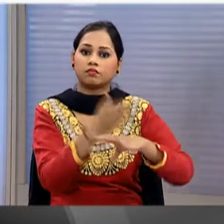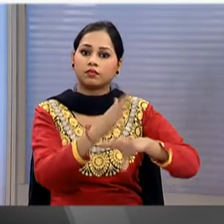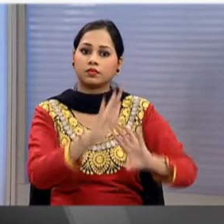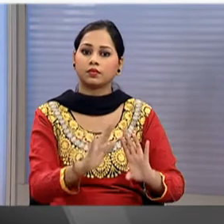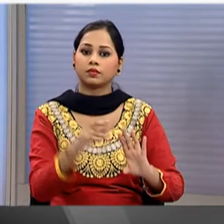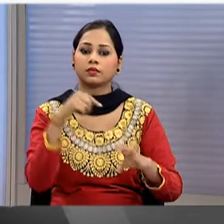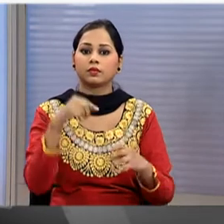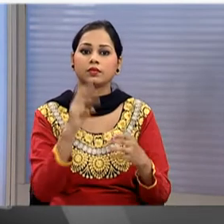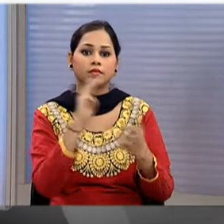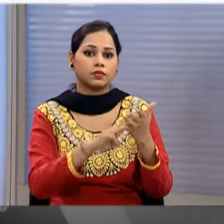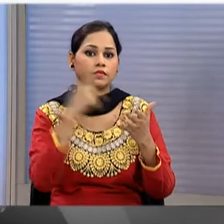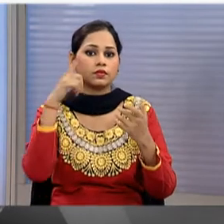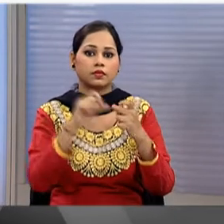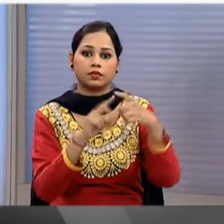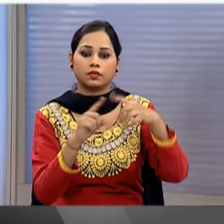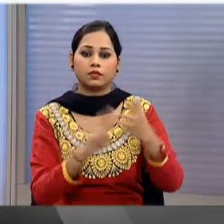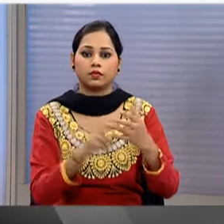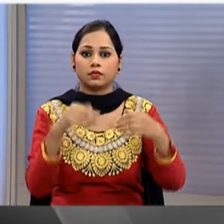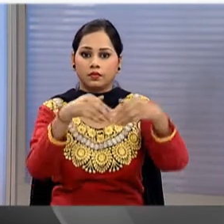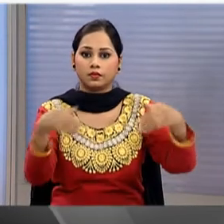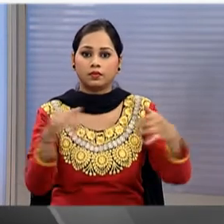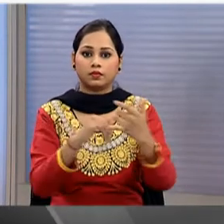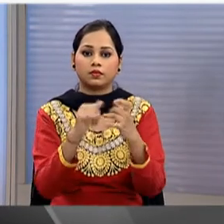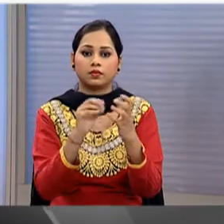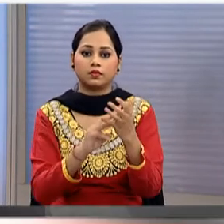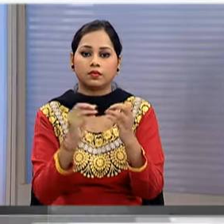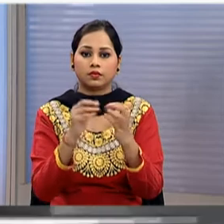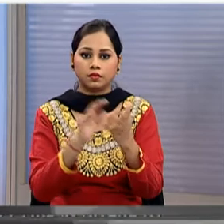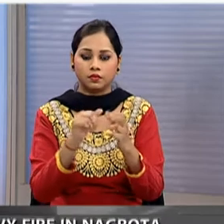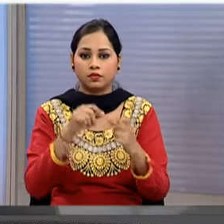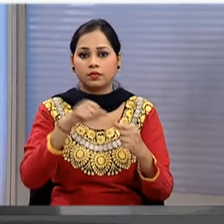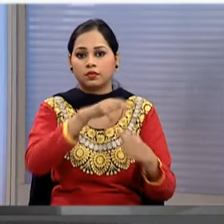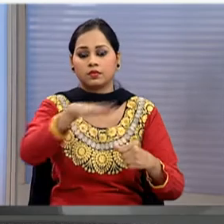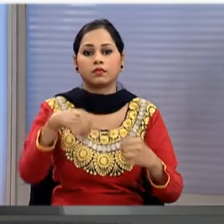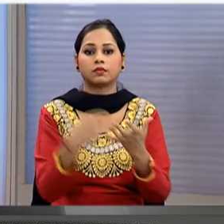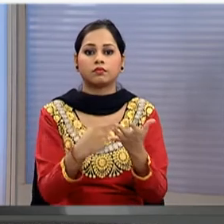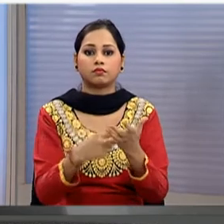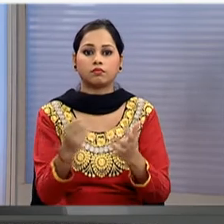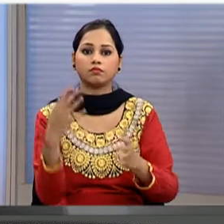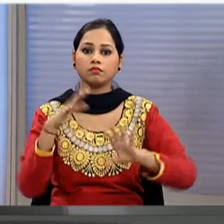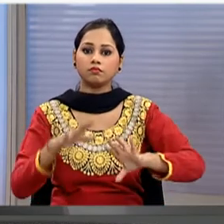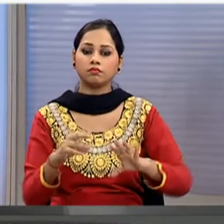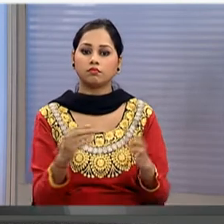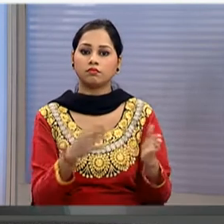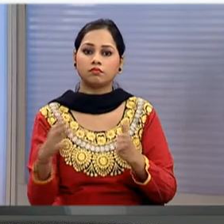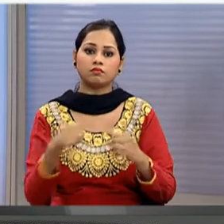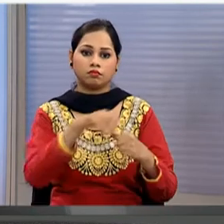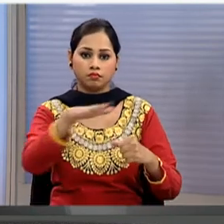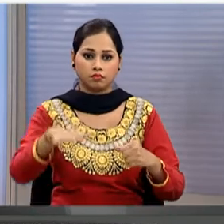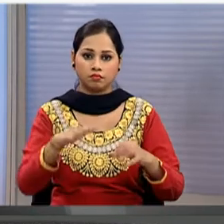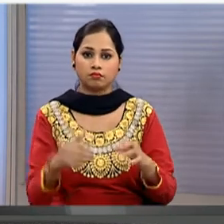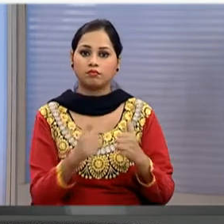infiltrating militants along the border in Samba area there were reports of some suspicious movement in the area